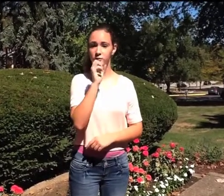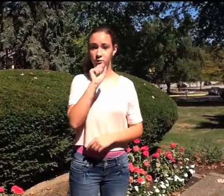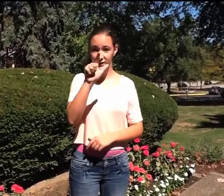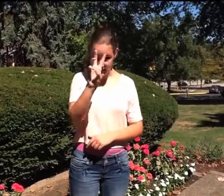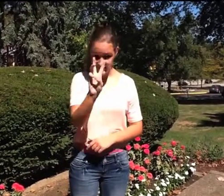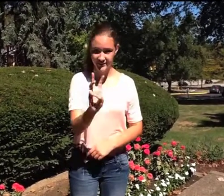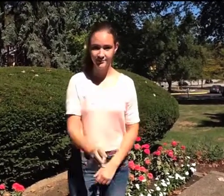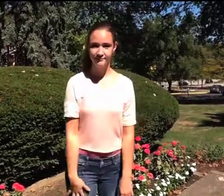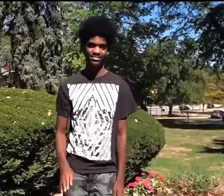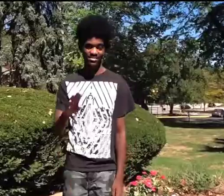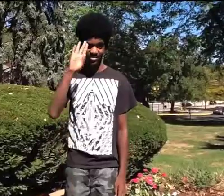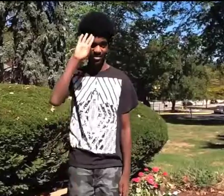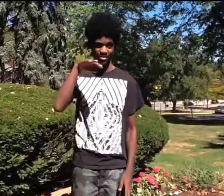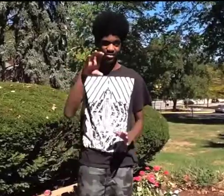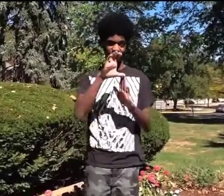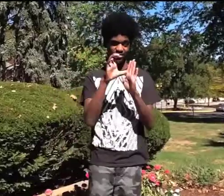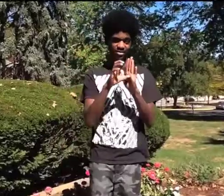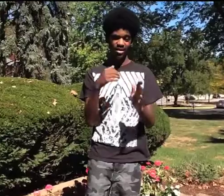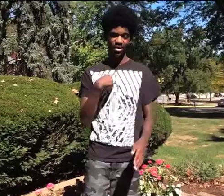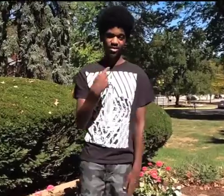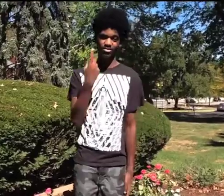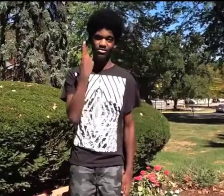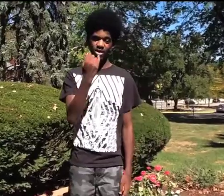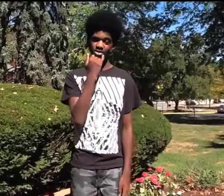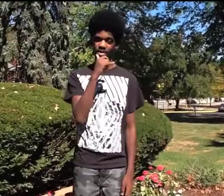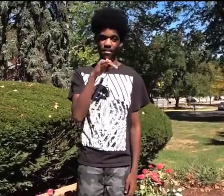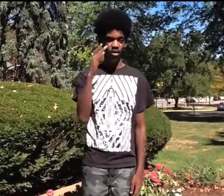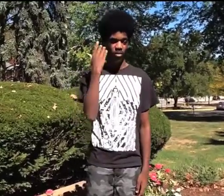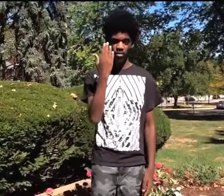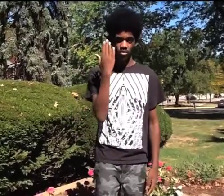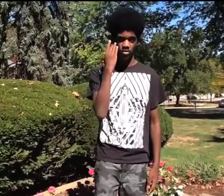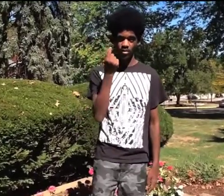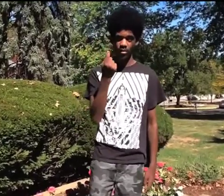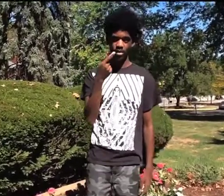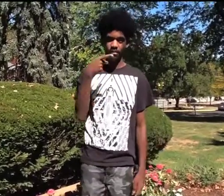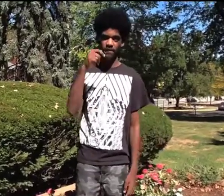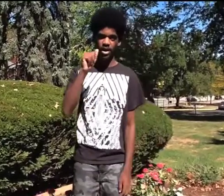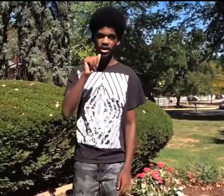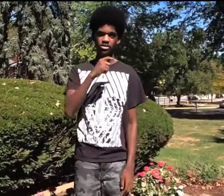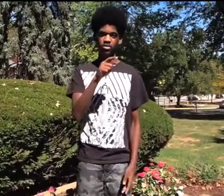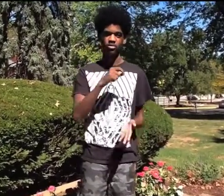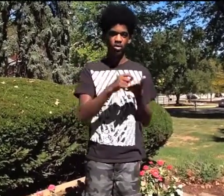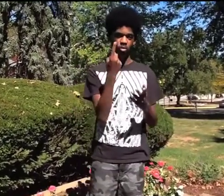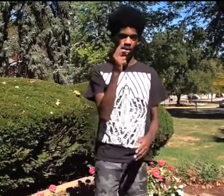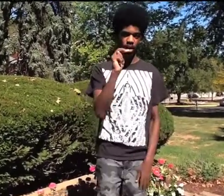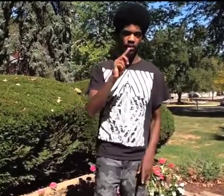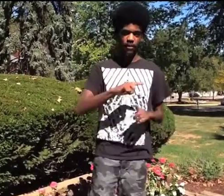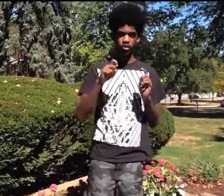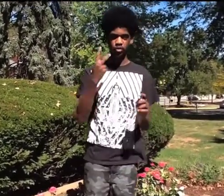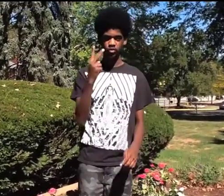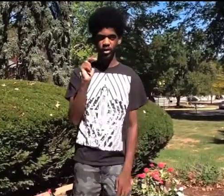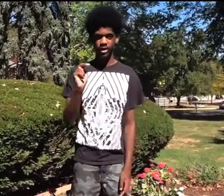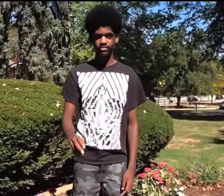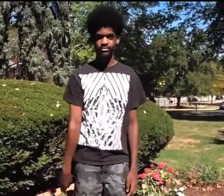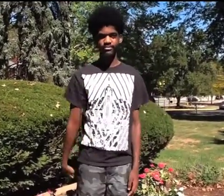He was 26. Did you know that the Constitution has a spelling mistake? Pennsylvania was spelled with 1N instead of 2.